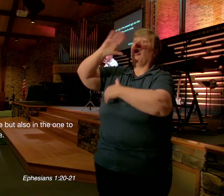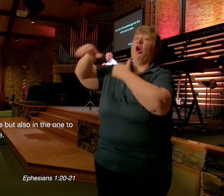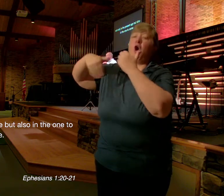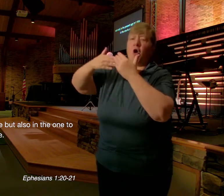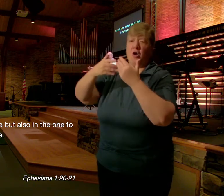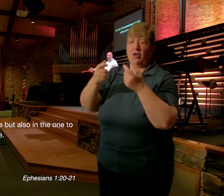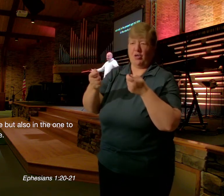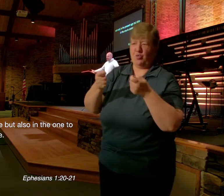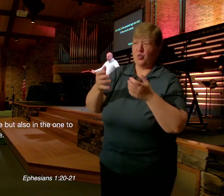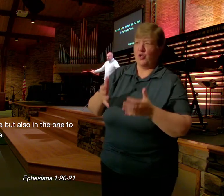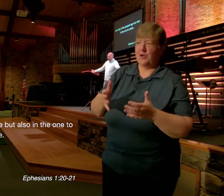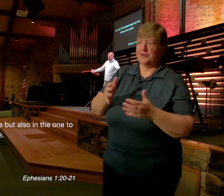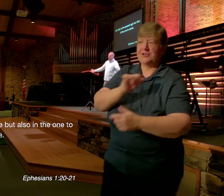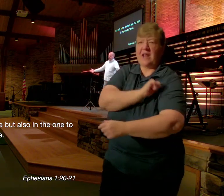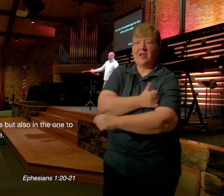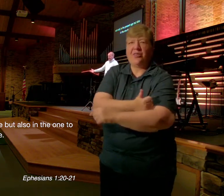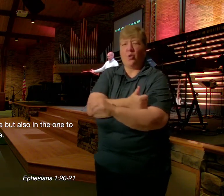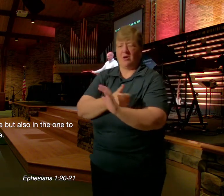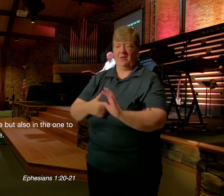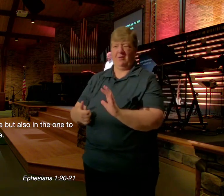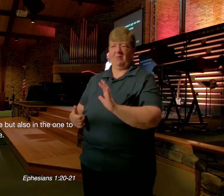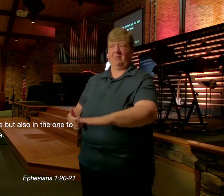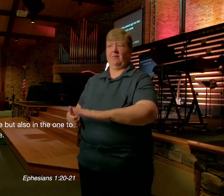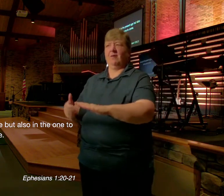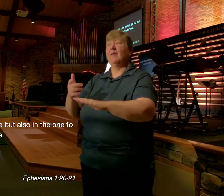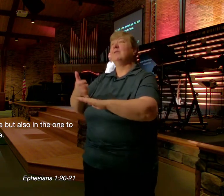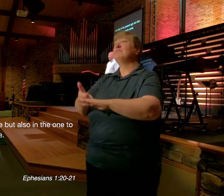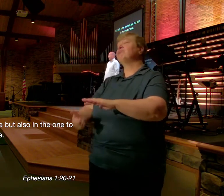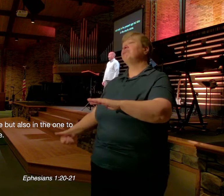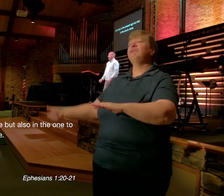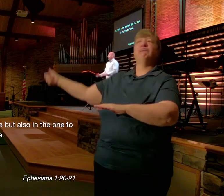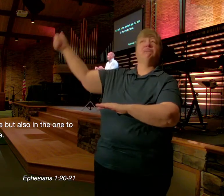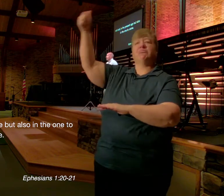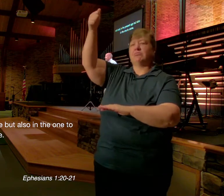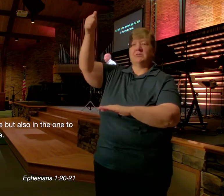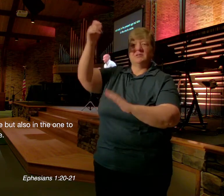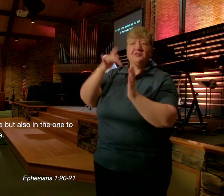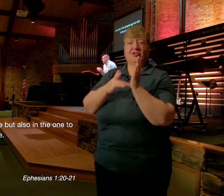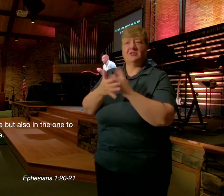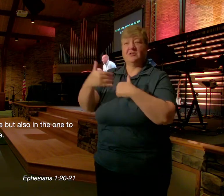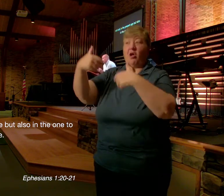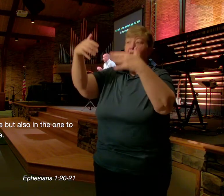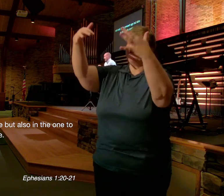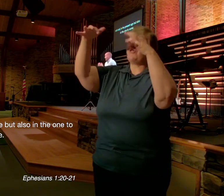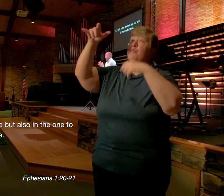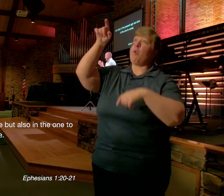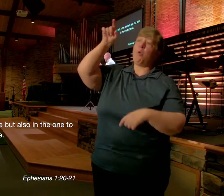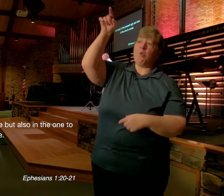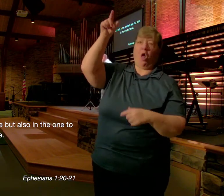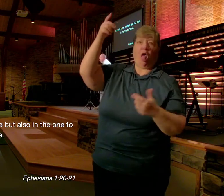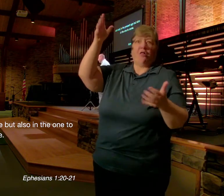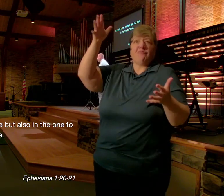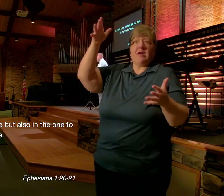Jesus Is Securely On His Throne Right Now Friends And When Christ Comes Back Every Person